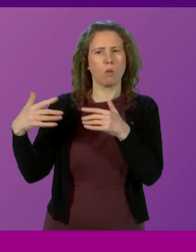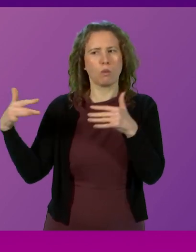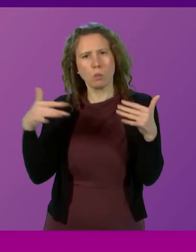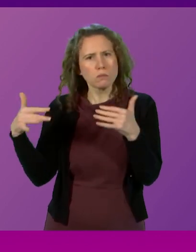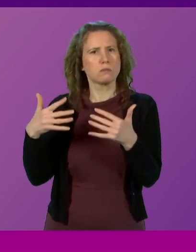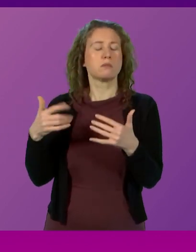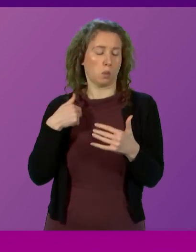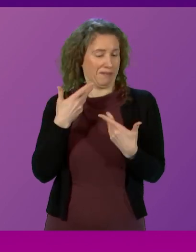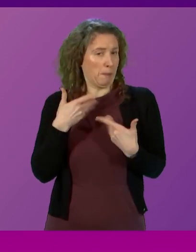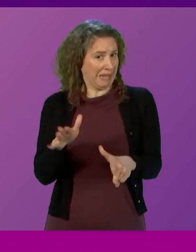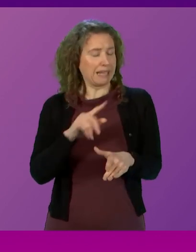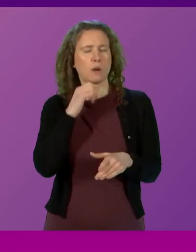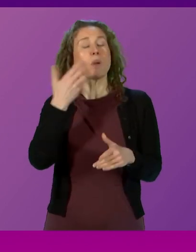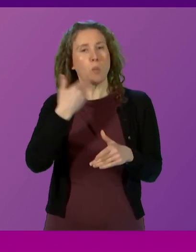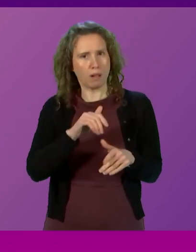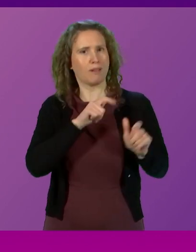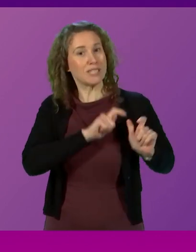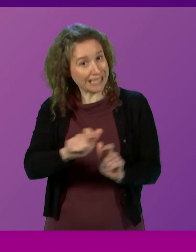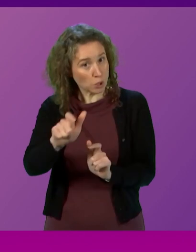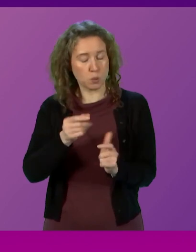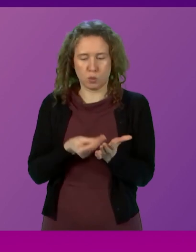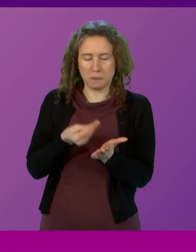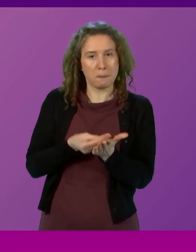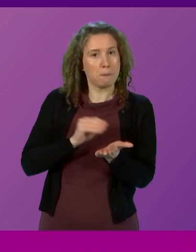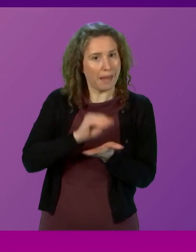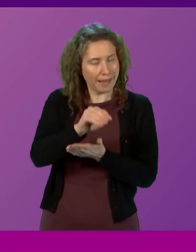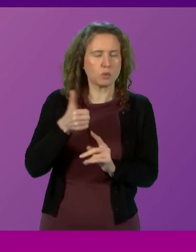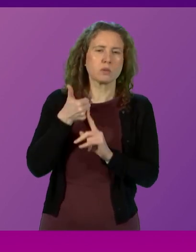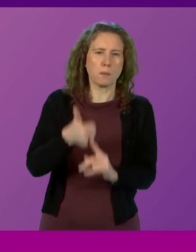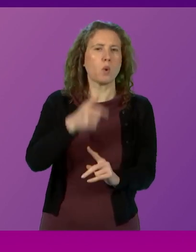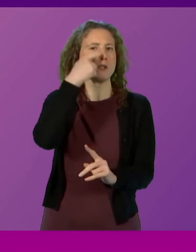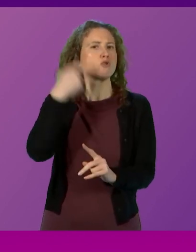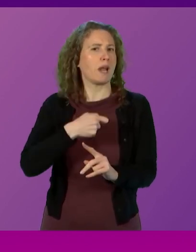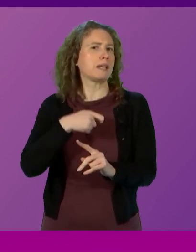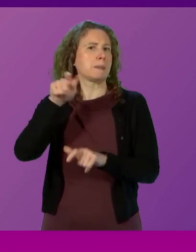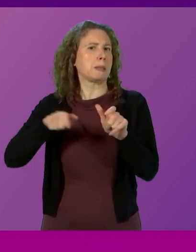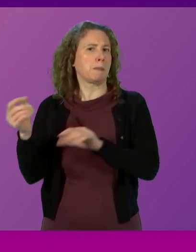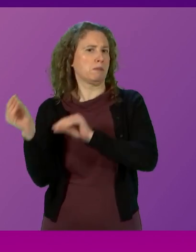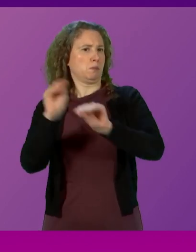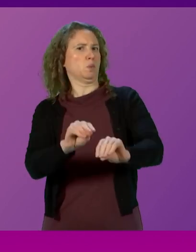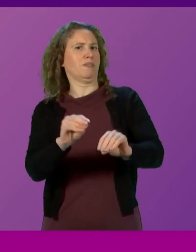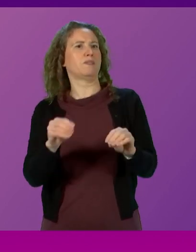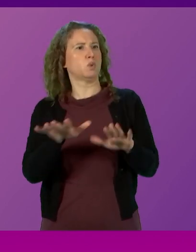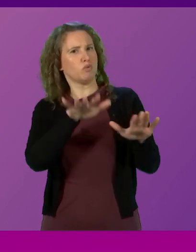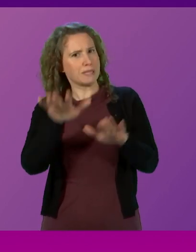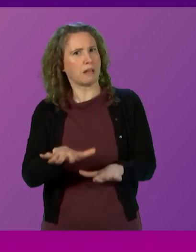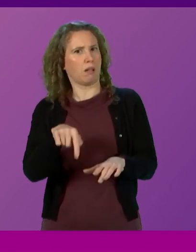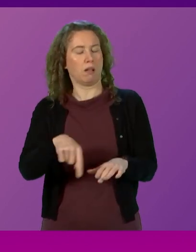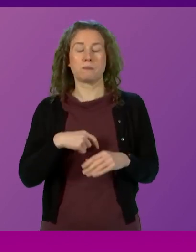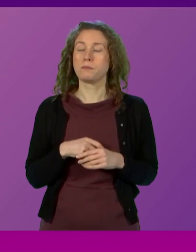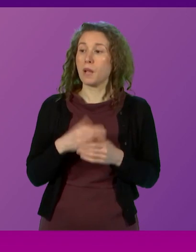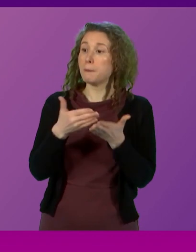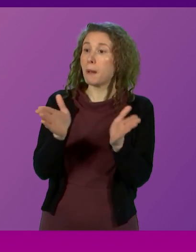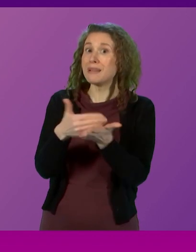have made, and we are continuing to make financial provision to support Ukrainian resettlement costs. The public sector